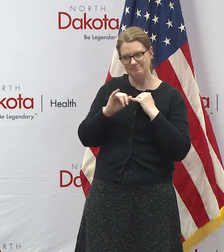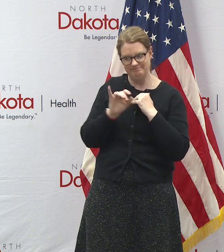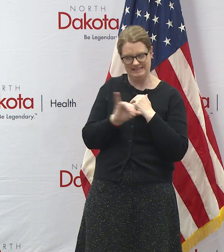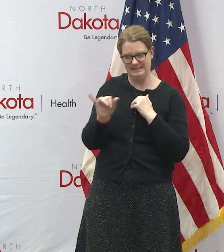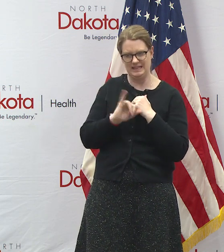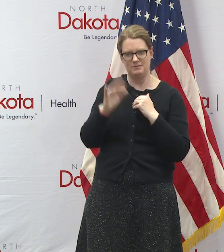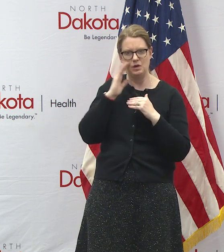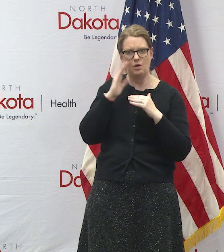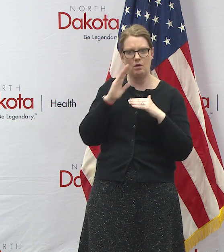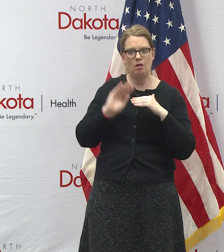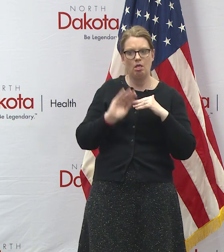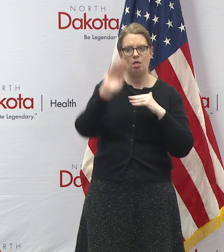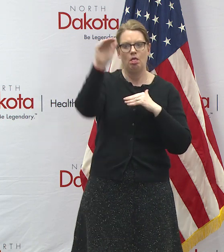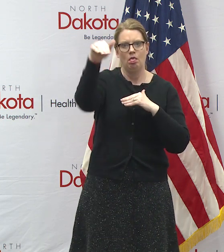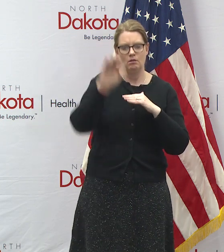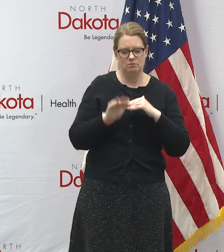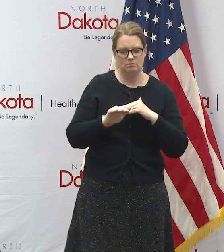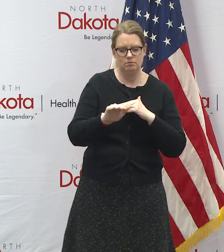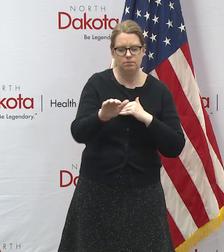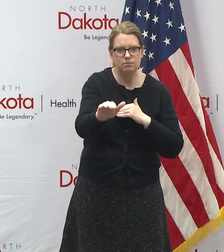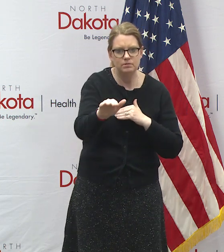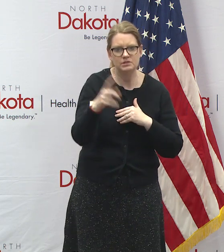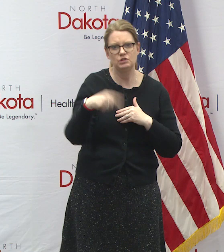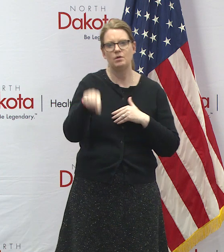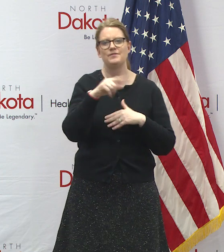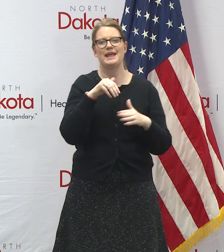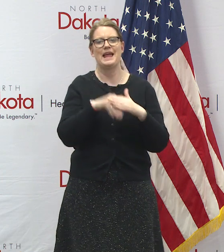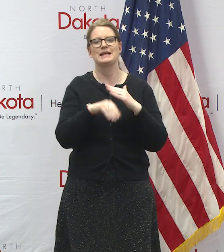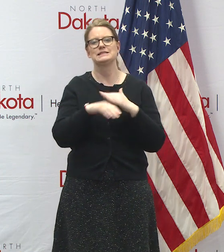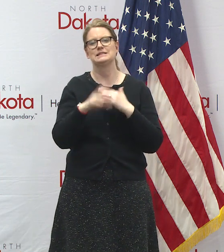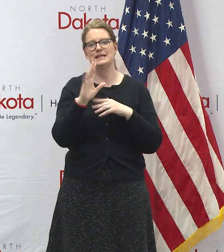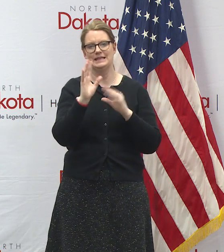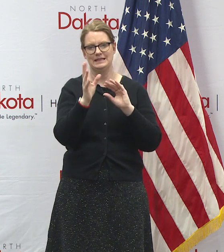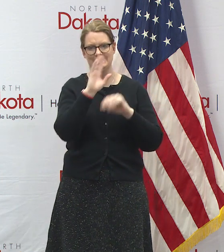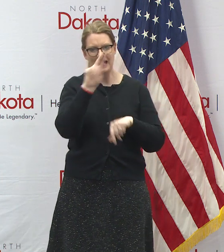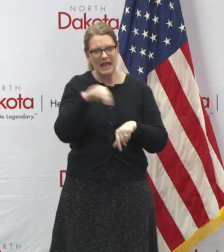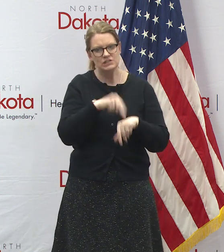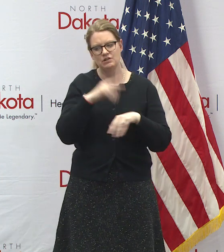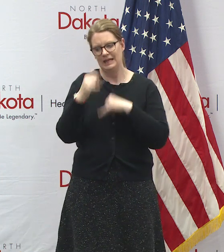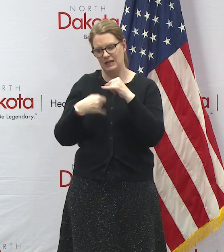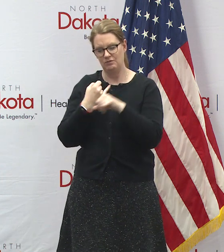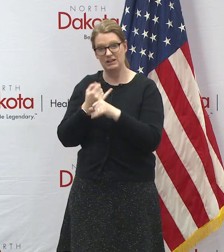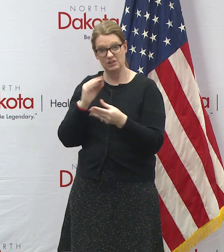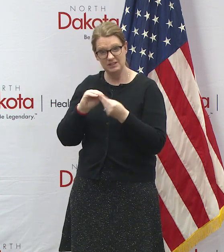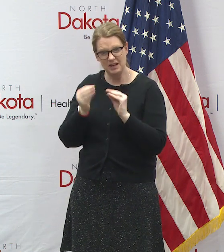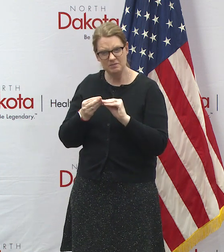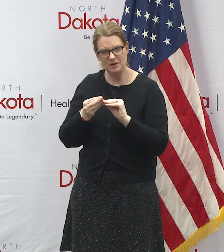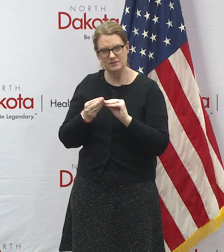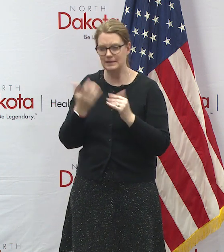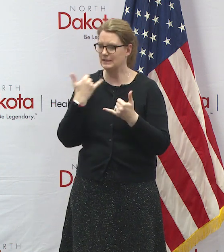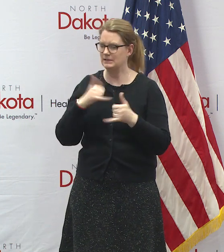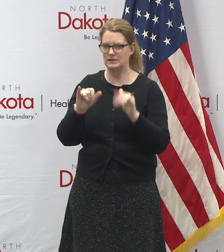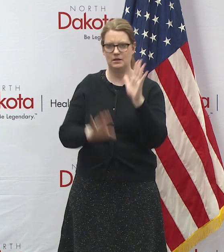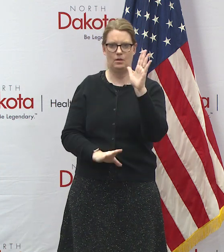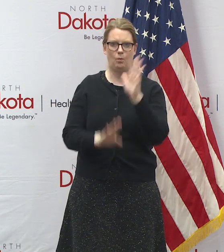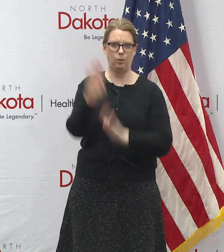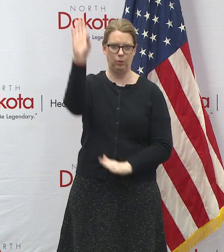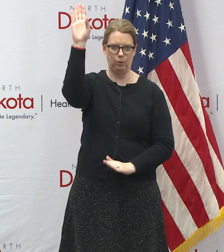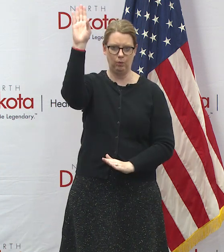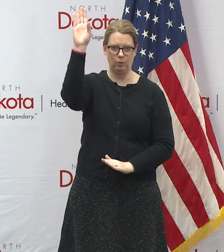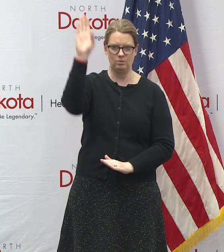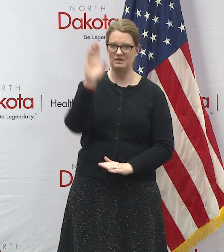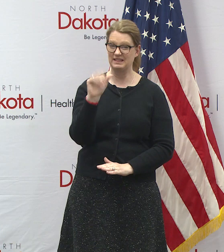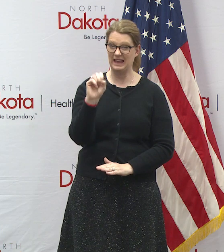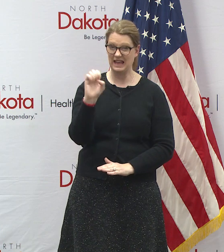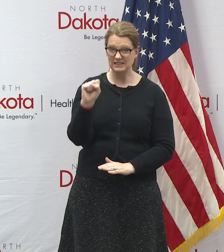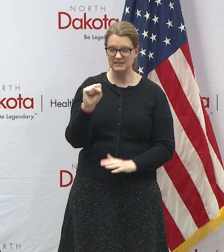all of you got access to the national and international numbers you can still see that the numbers are skyrocketing in terms of